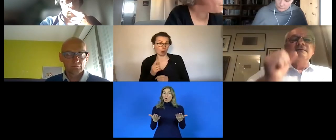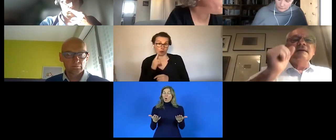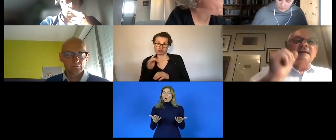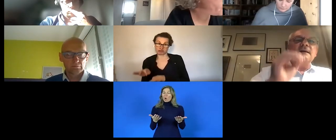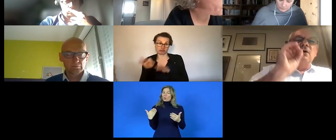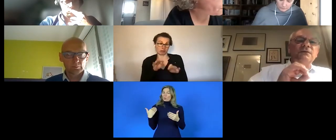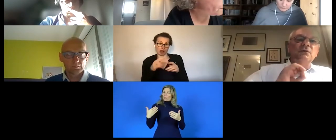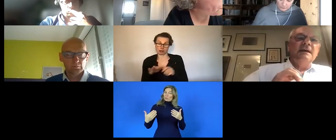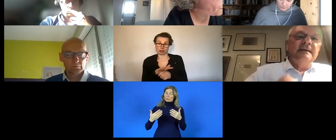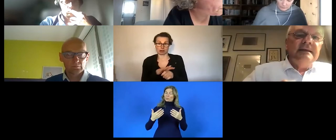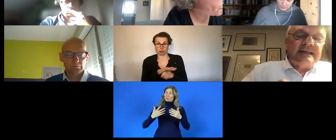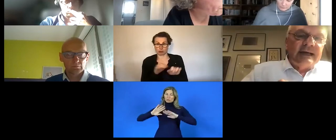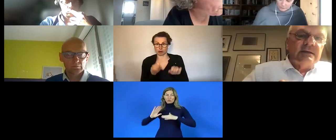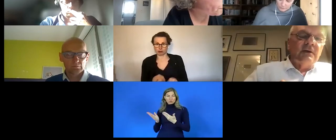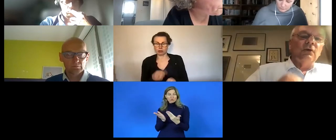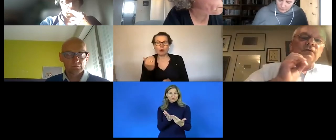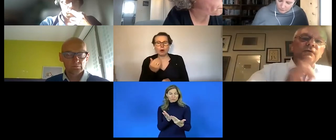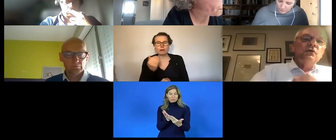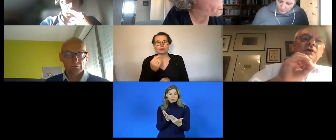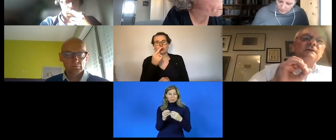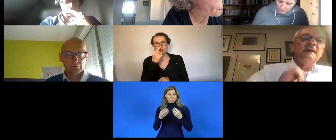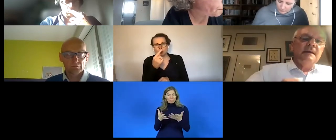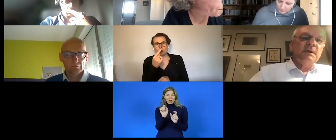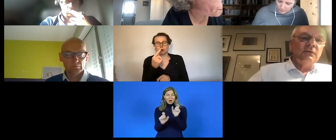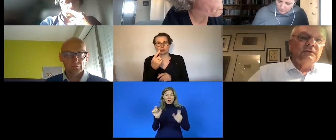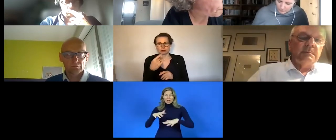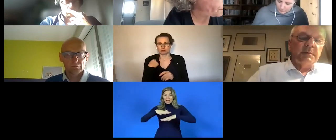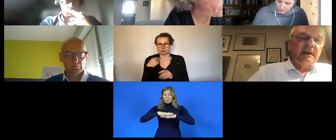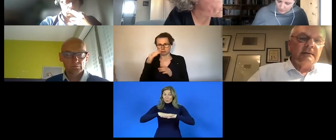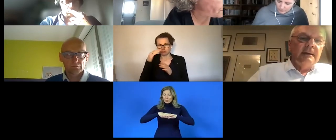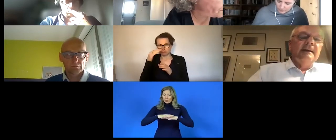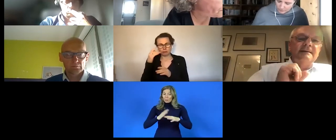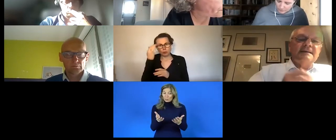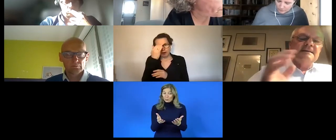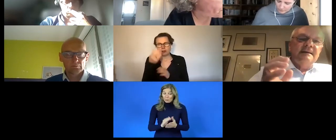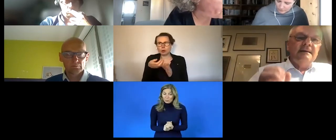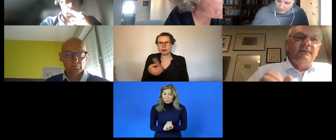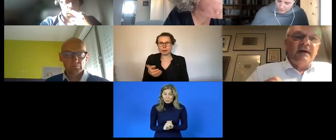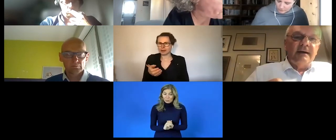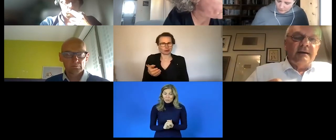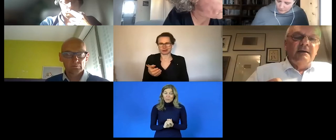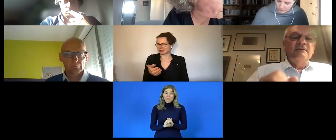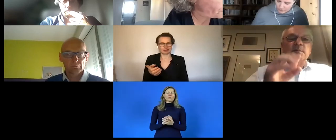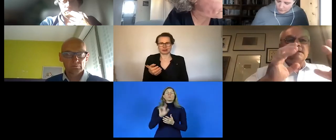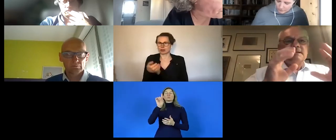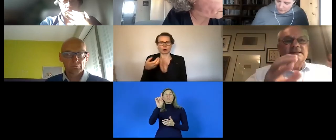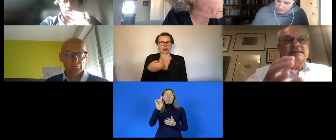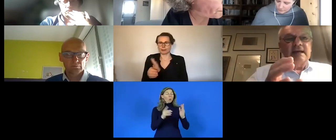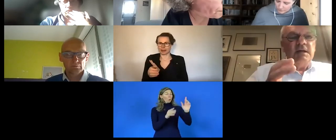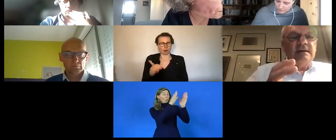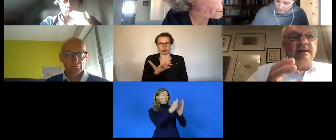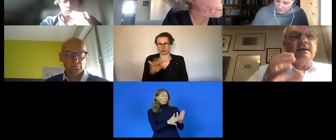service providers network we very often only consider the services that we offer